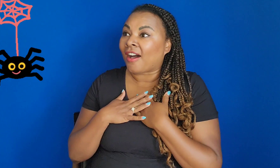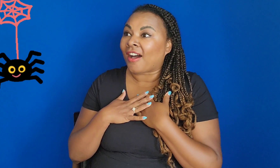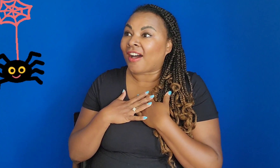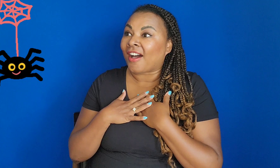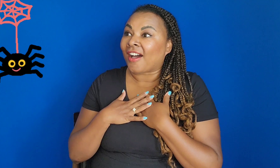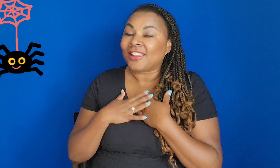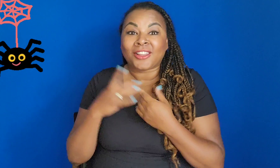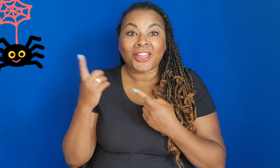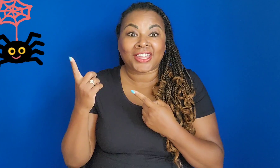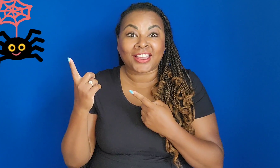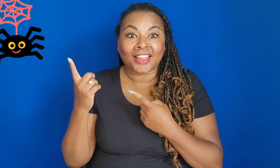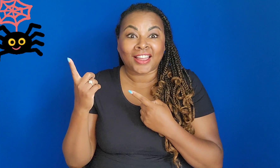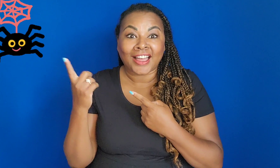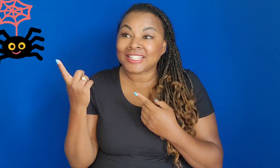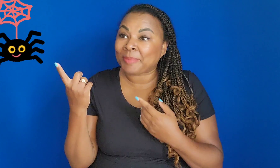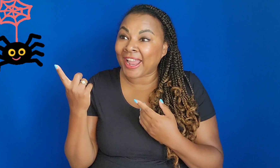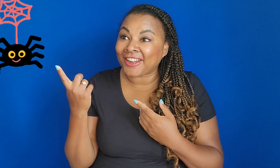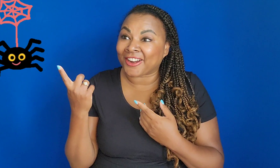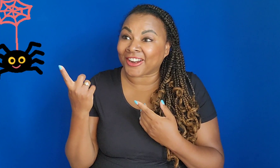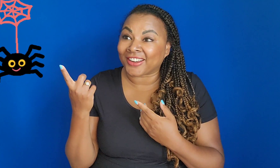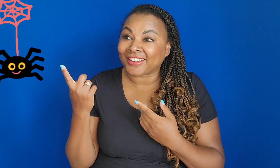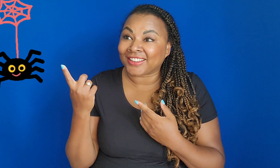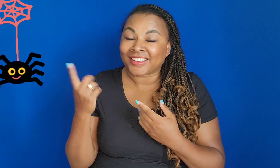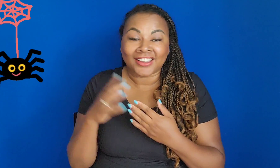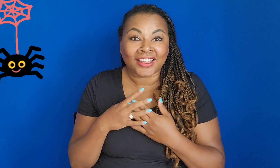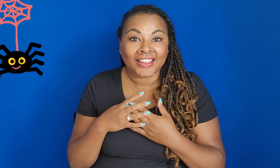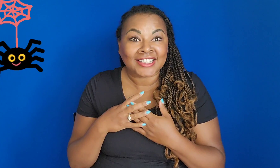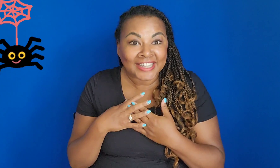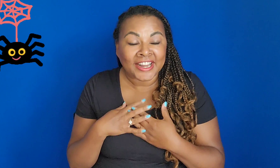look a spider a